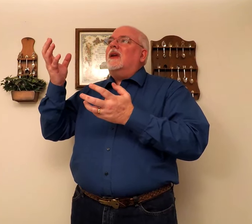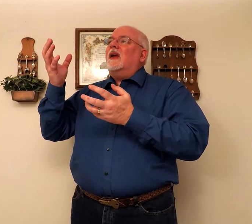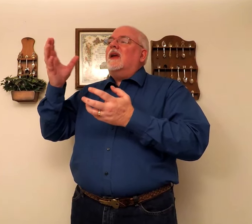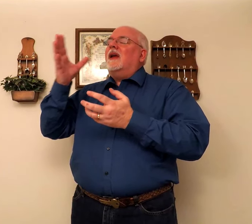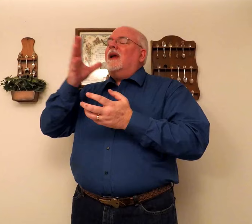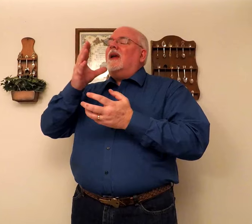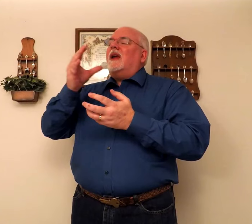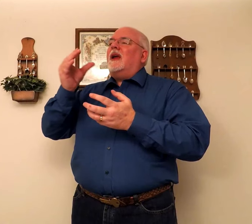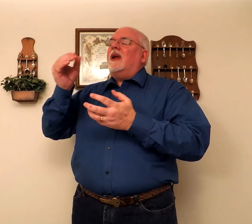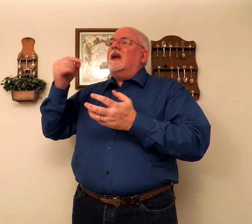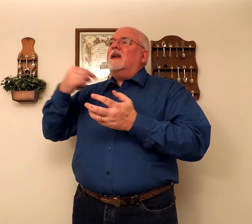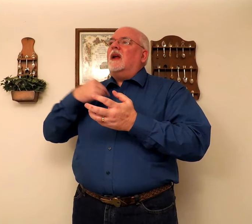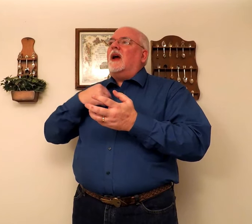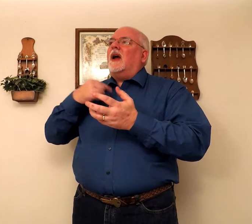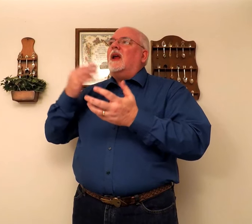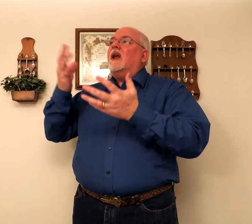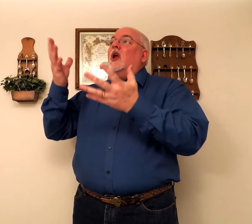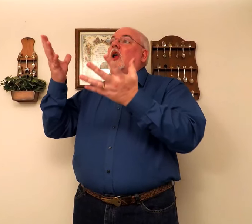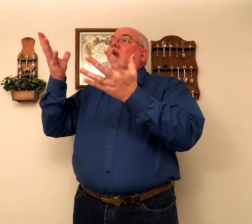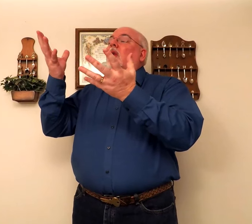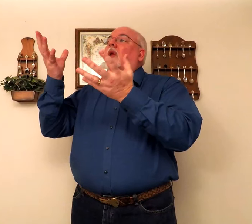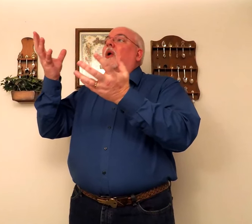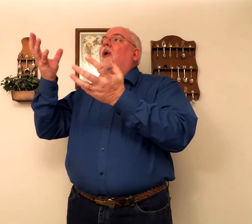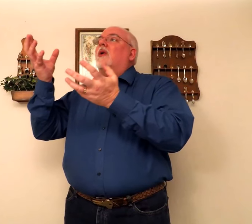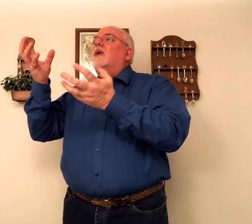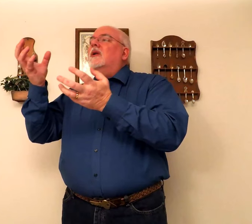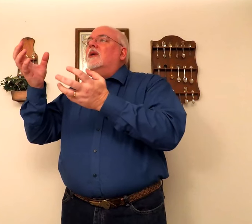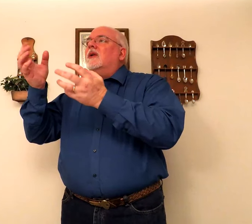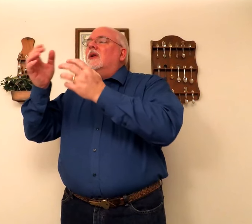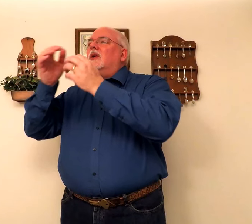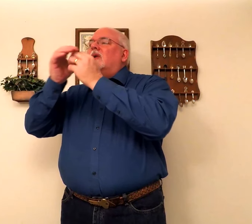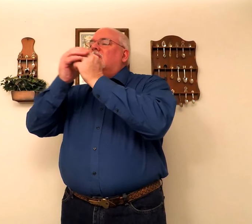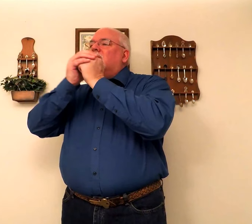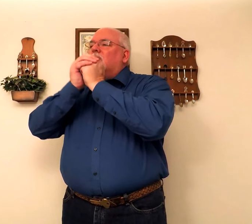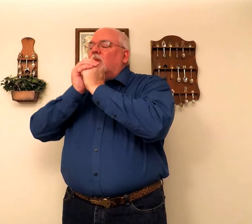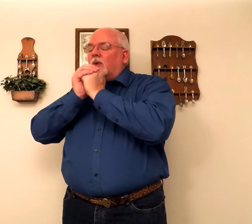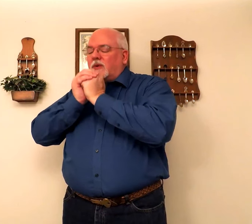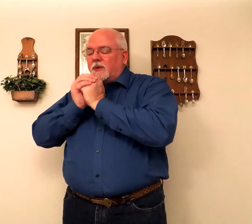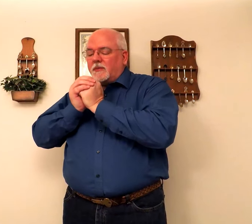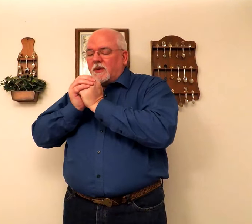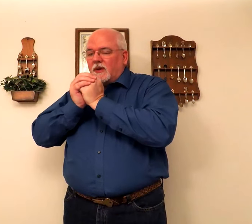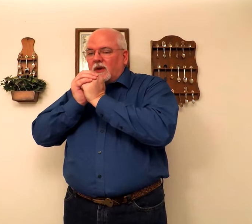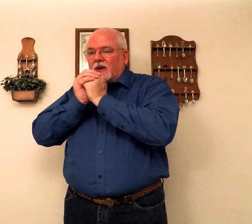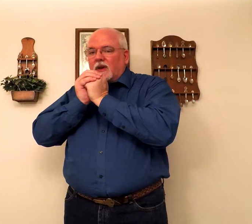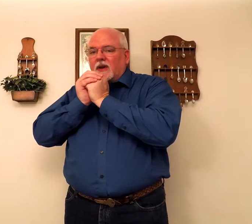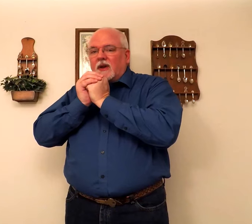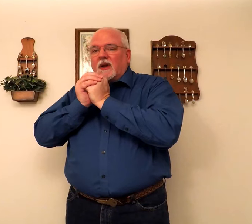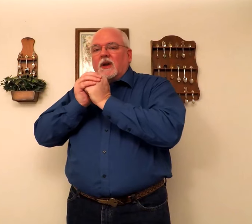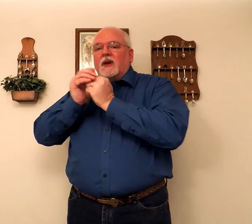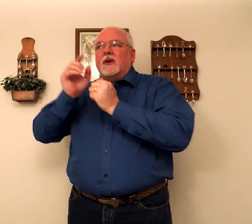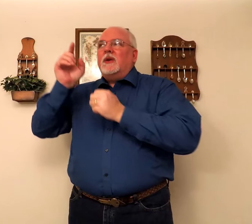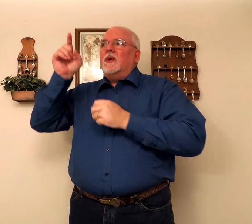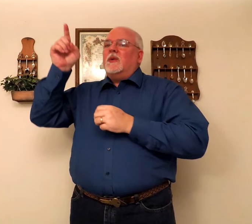and I long to worship you.